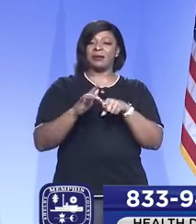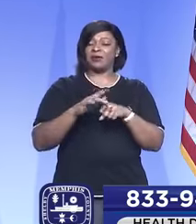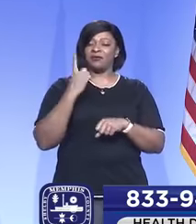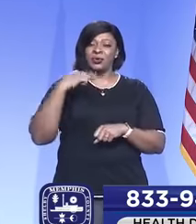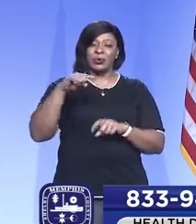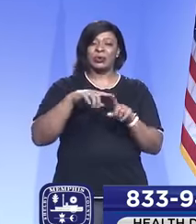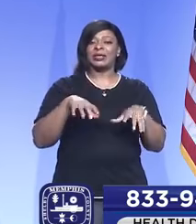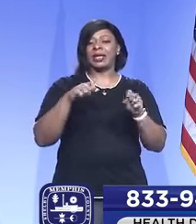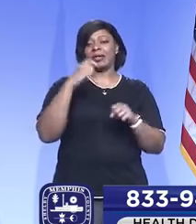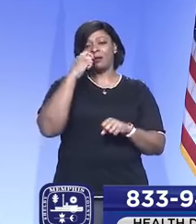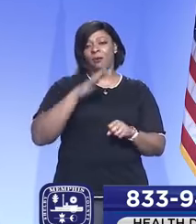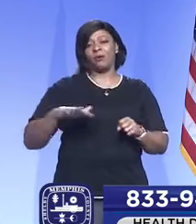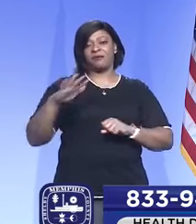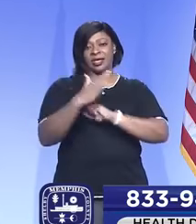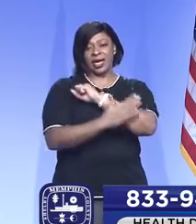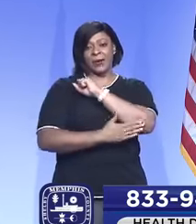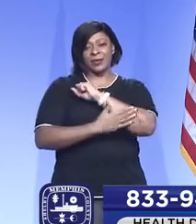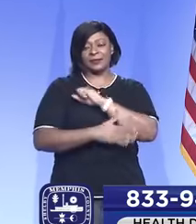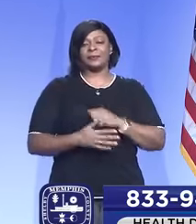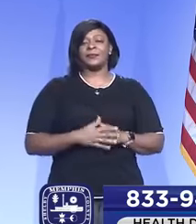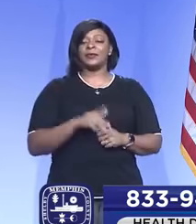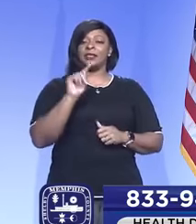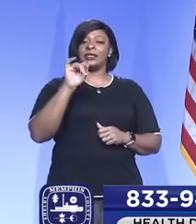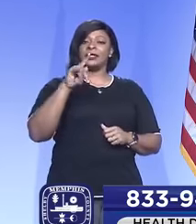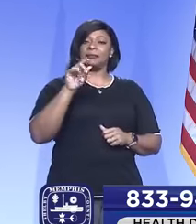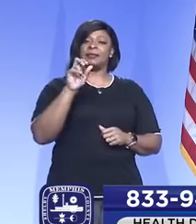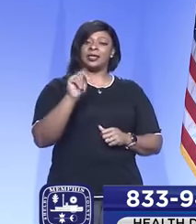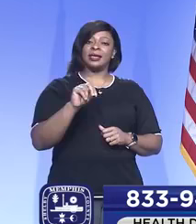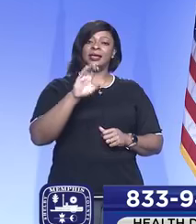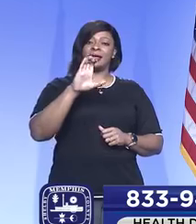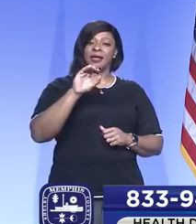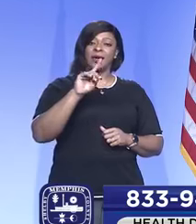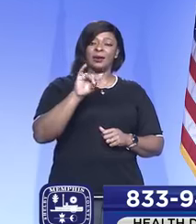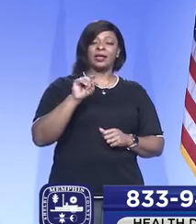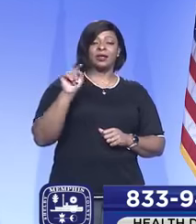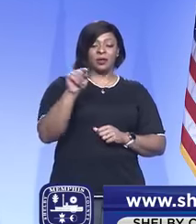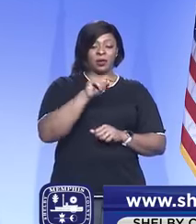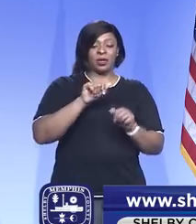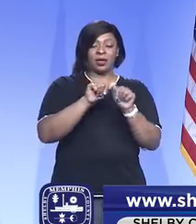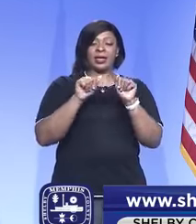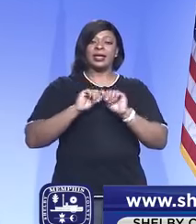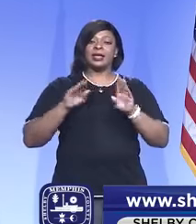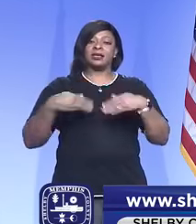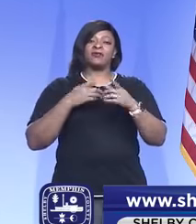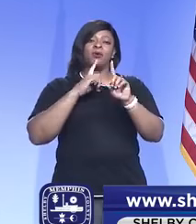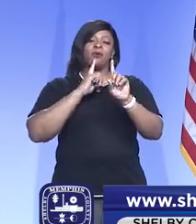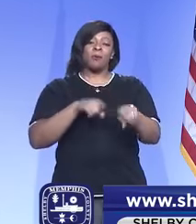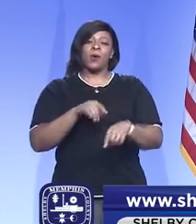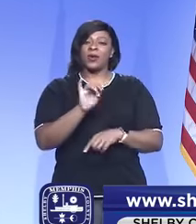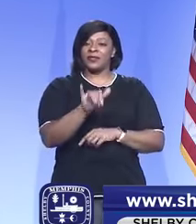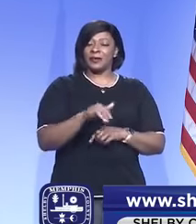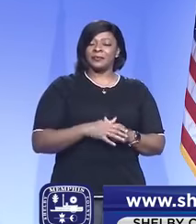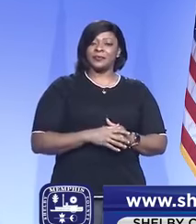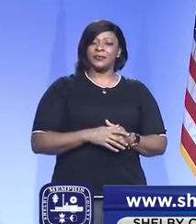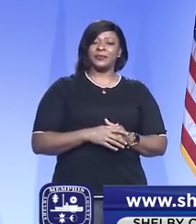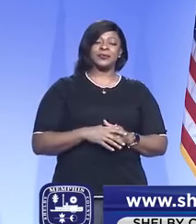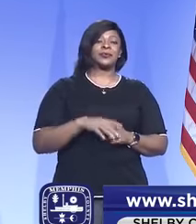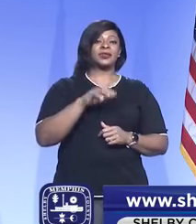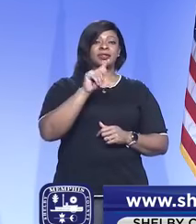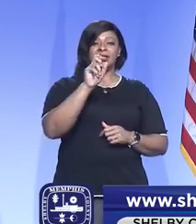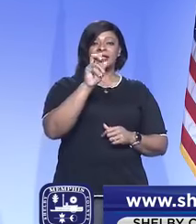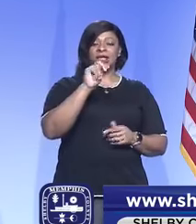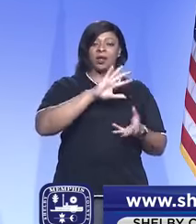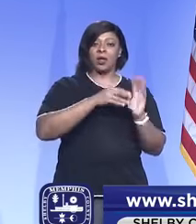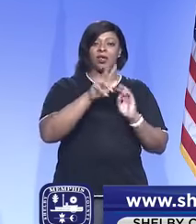throughout the county. In Tipton County and surrounding areas, I'll give you a report that overall, Tennessee,